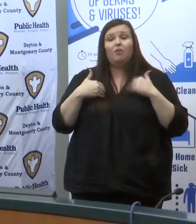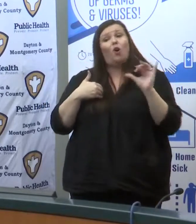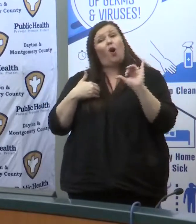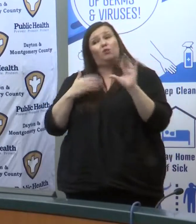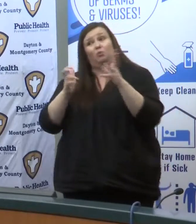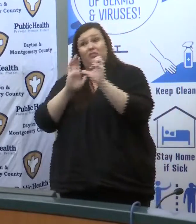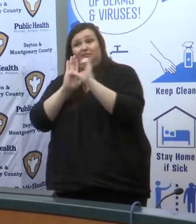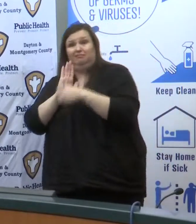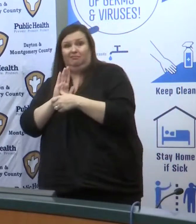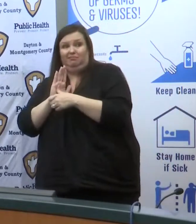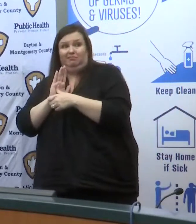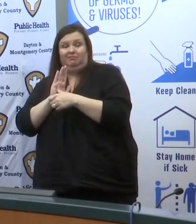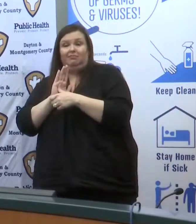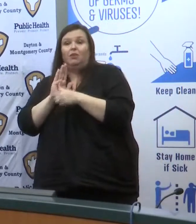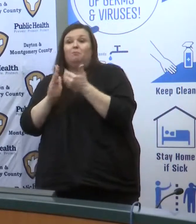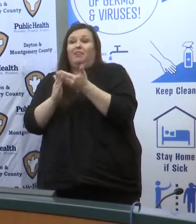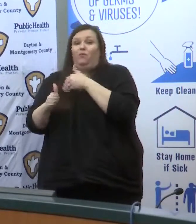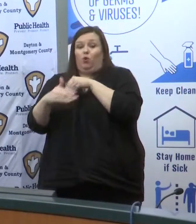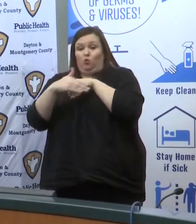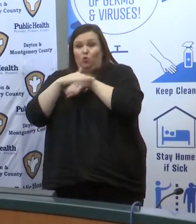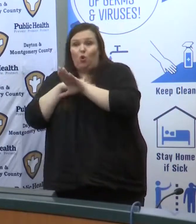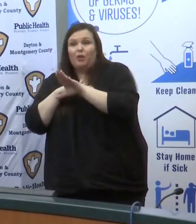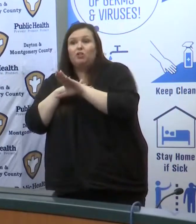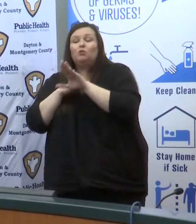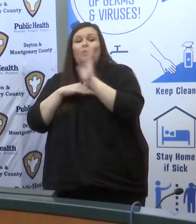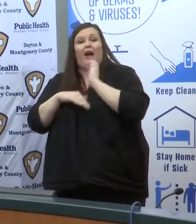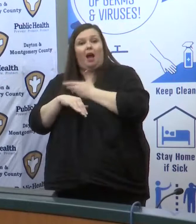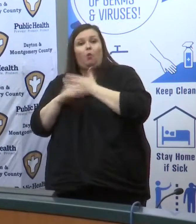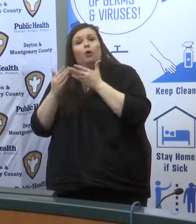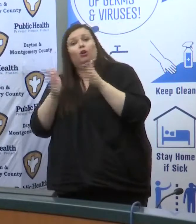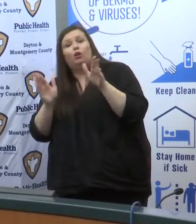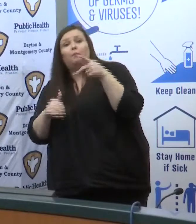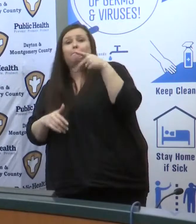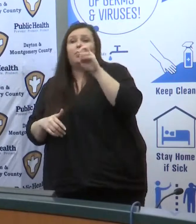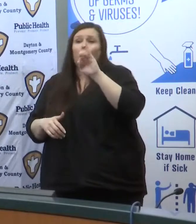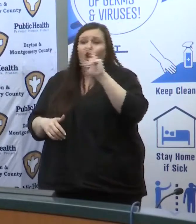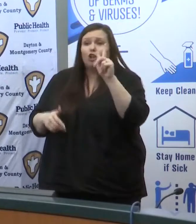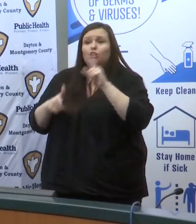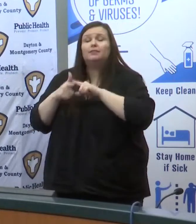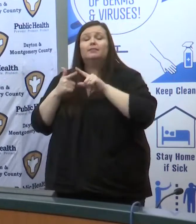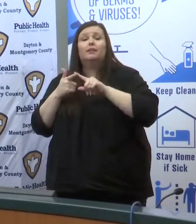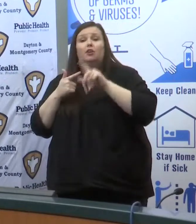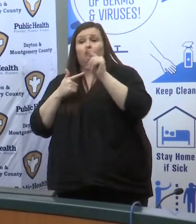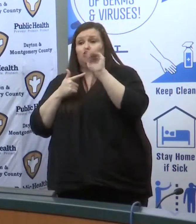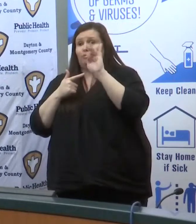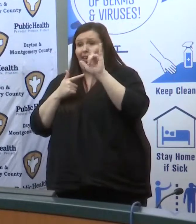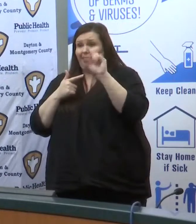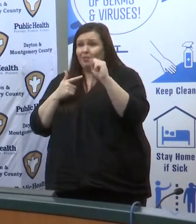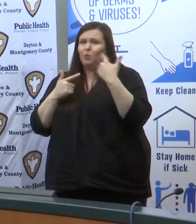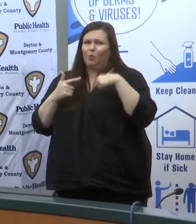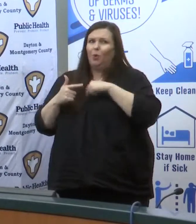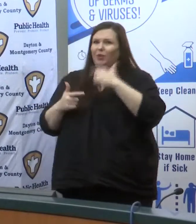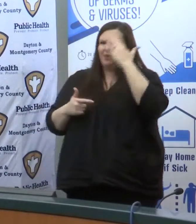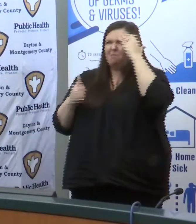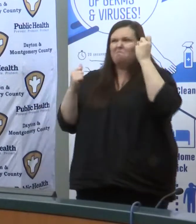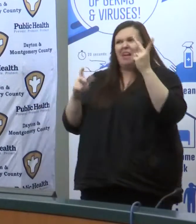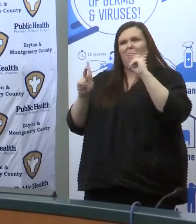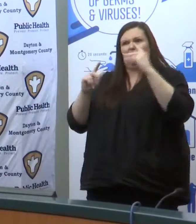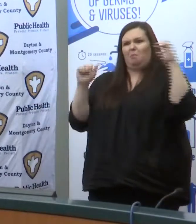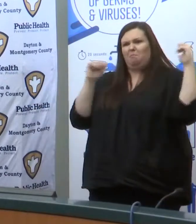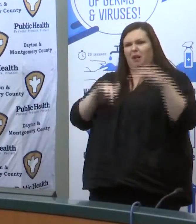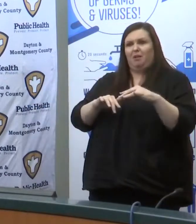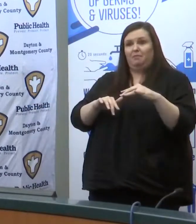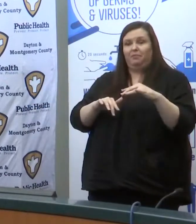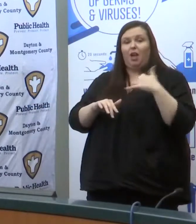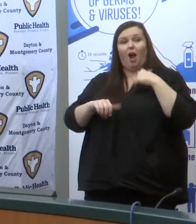too prior to visiting the parks and the trails in Greene County particularly Yellow Springs because we are well known for our parks and our